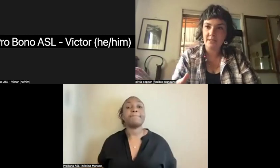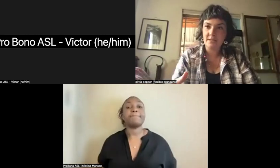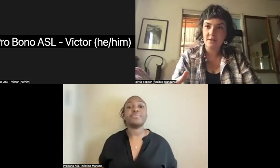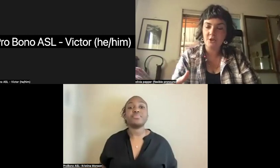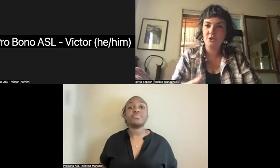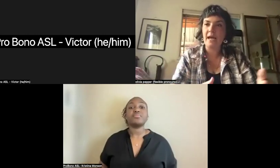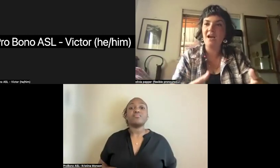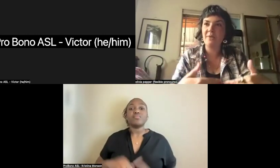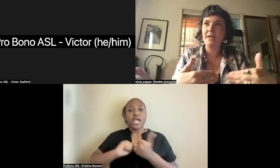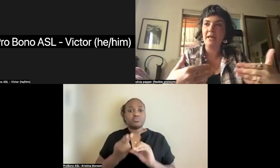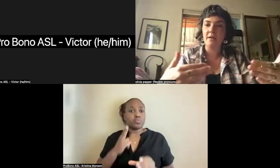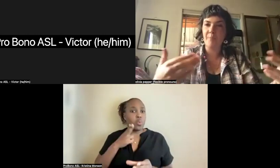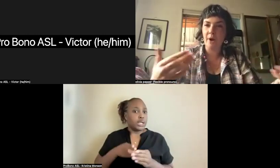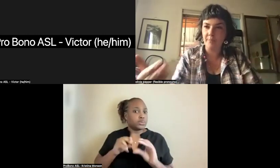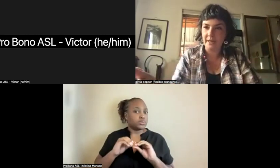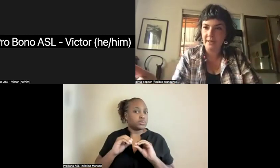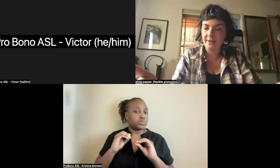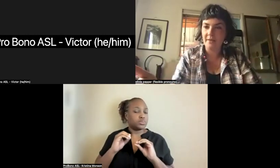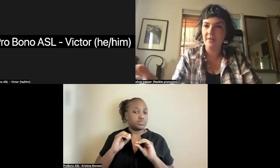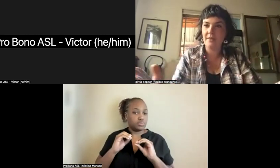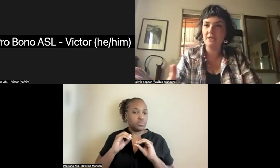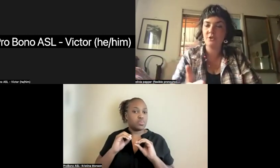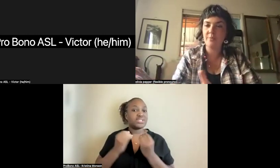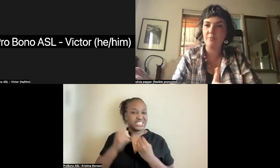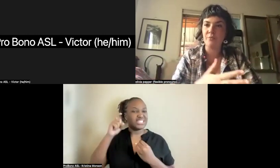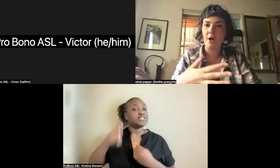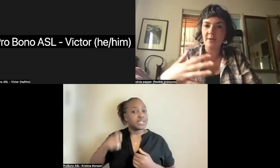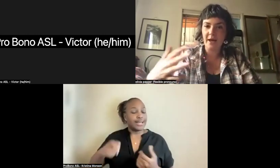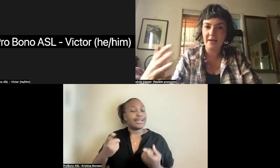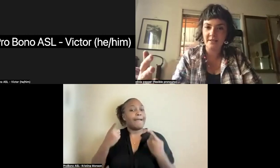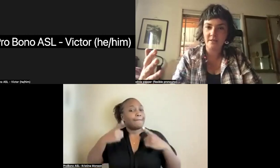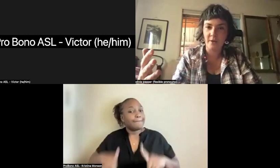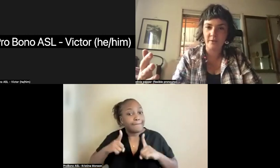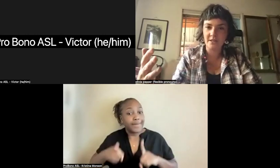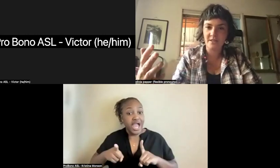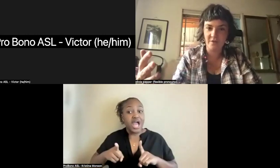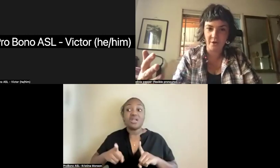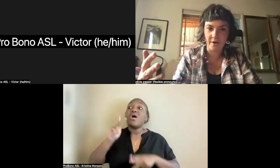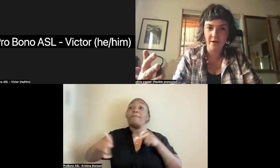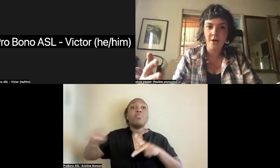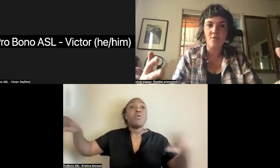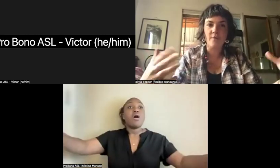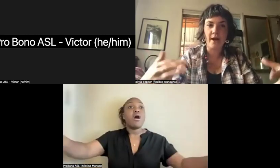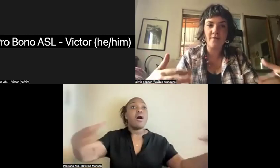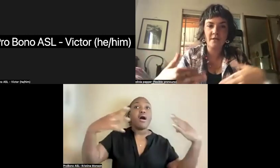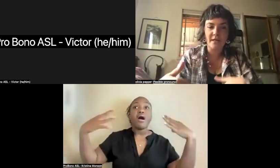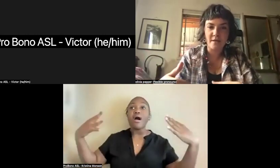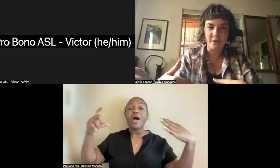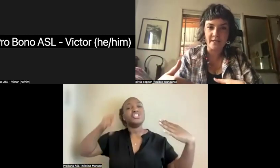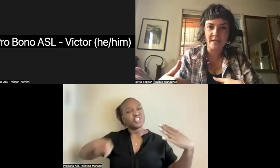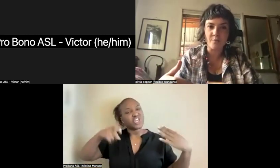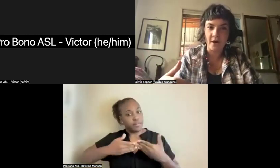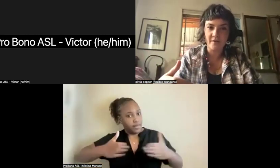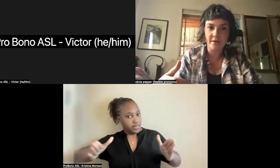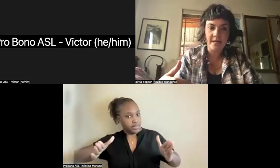rights should happen in public and that they should be brought back into the public sphere rather than taking